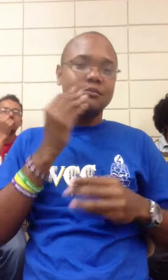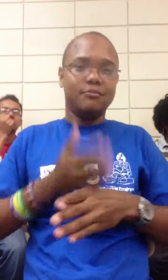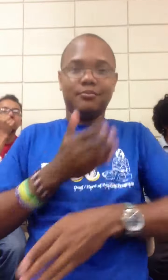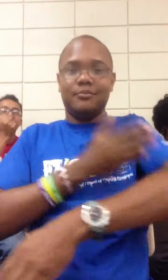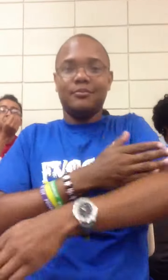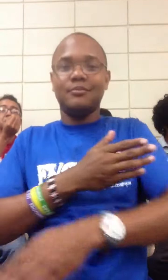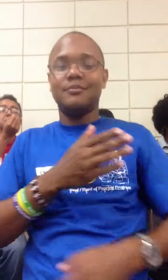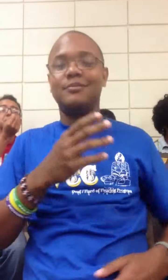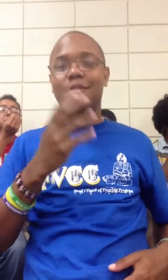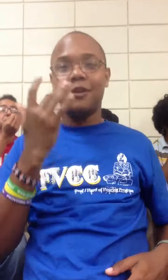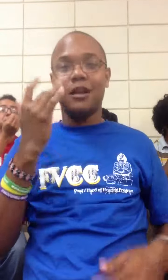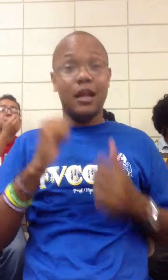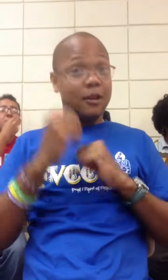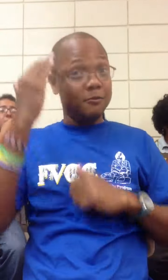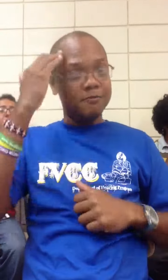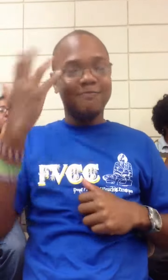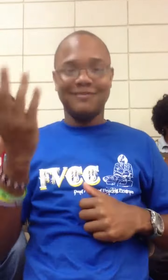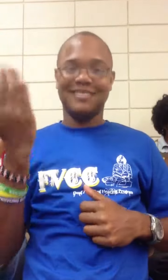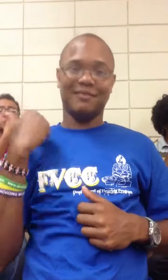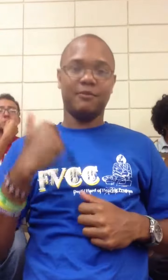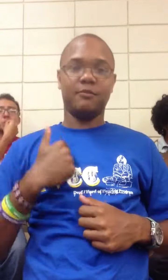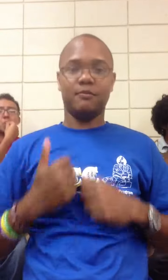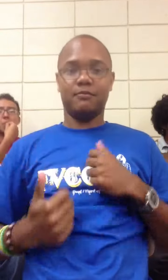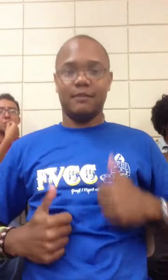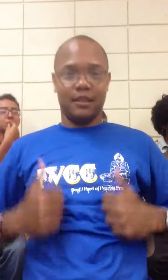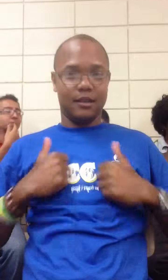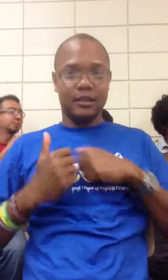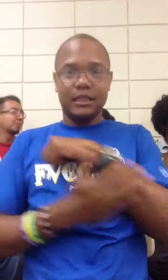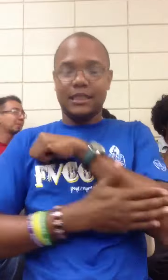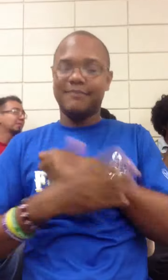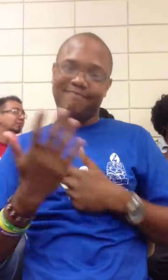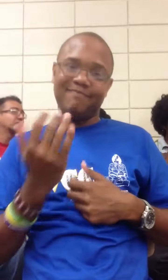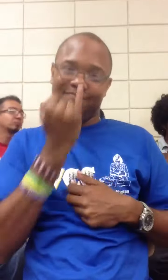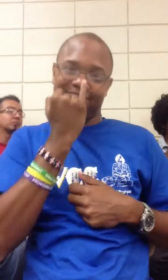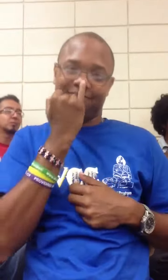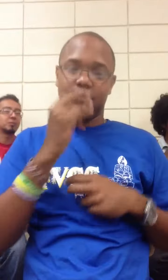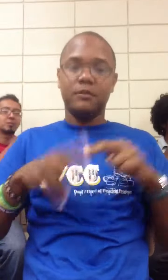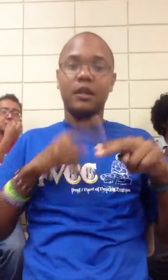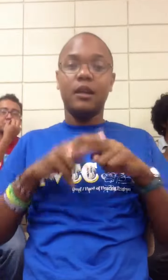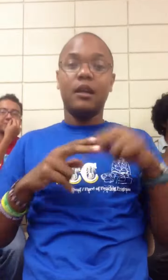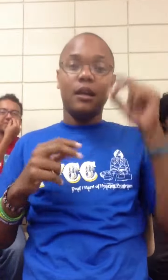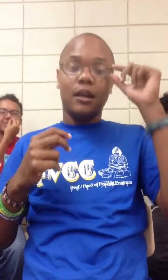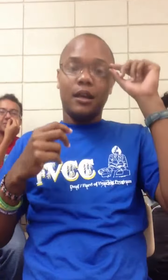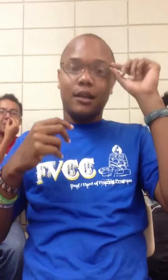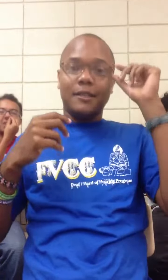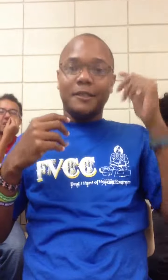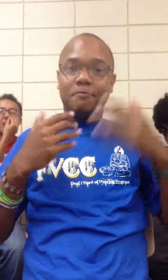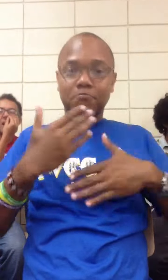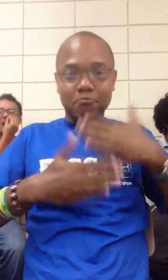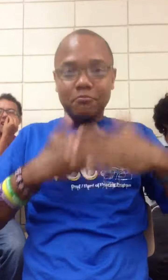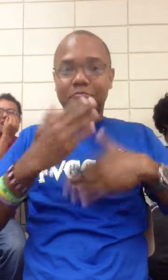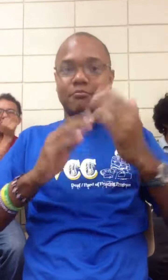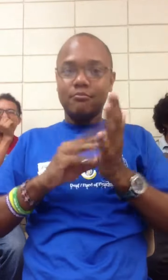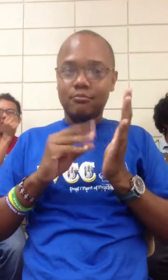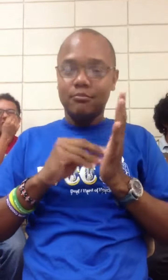test, that's another thing. People got their cell phones, they got their stuff. Don't break it out, because if the teacher thinks you're cheating,